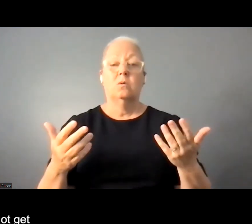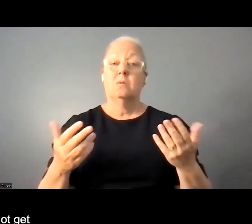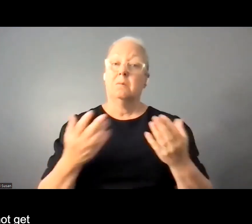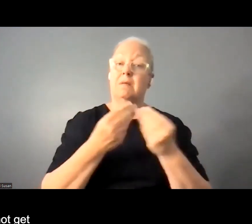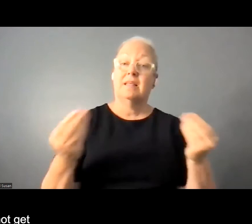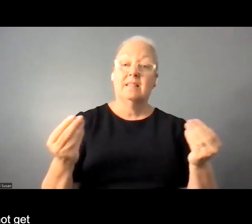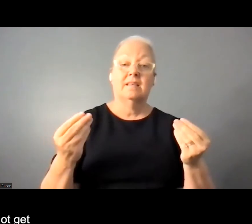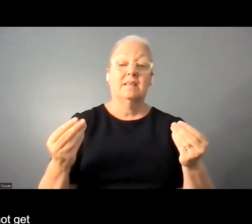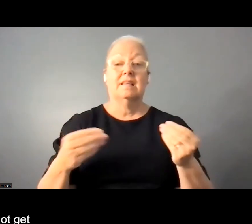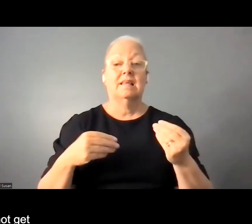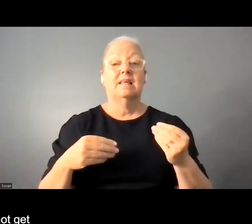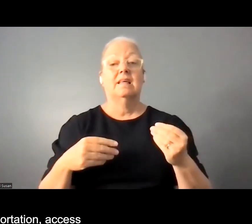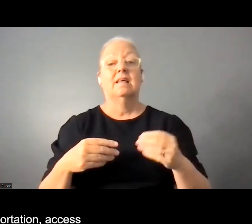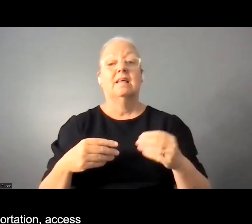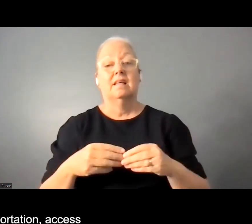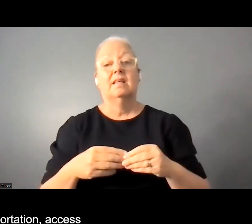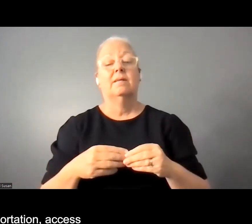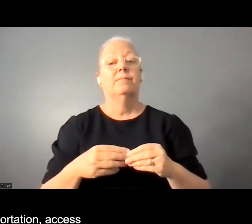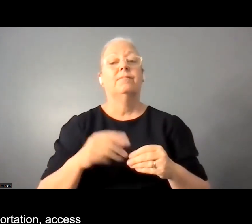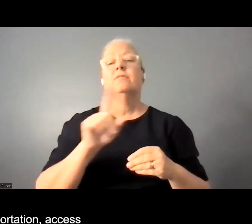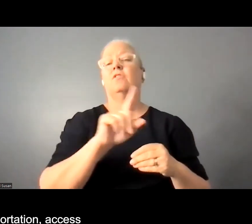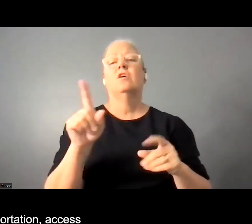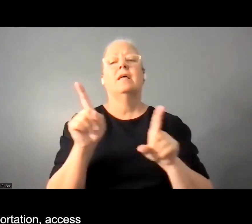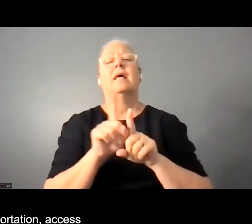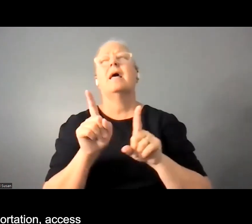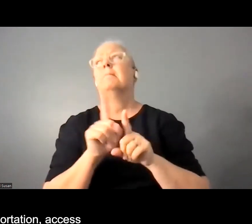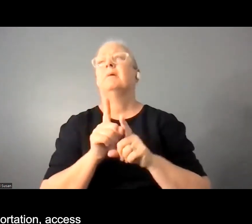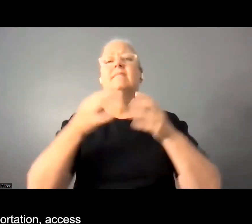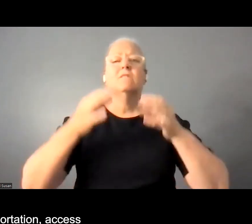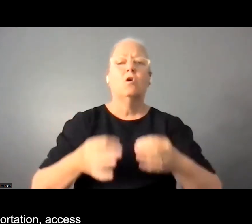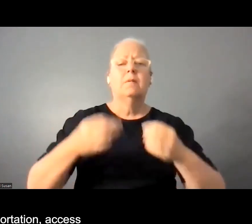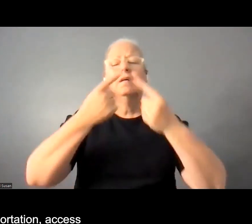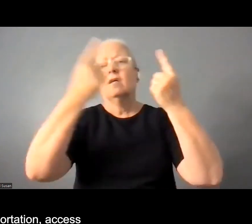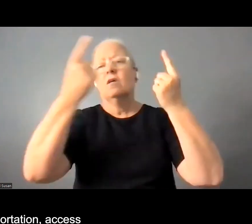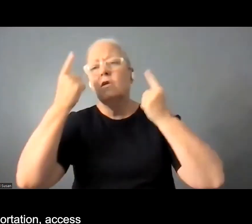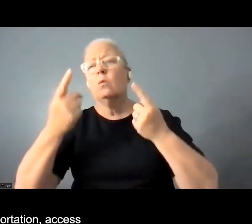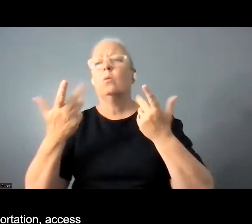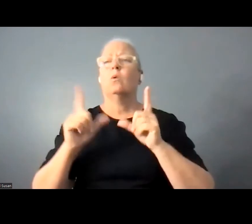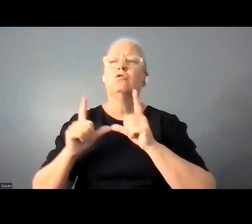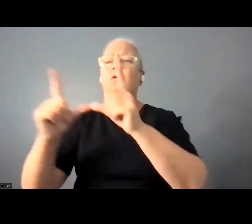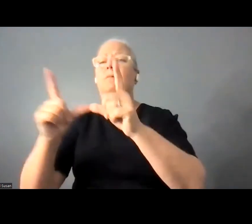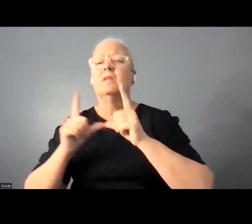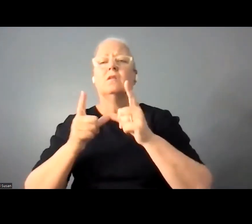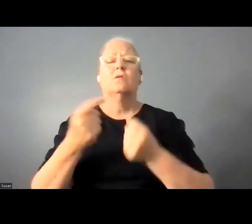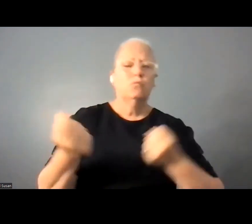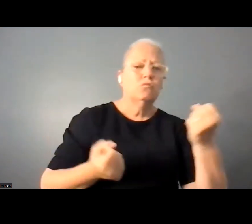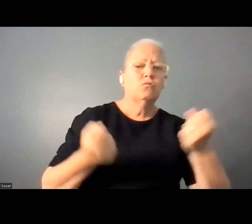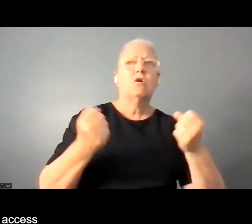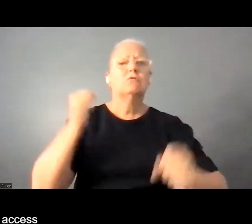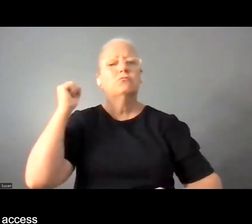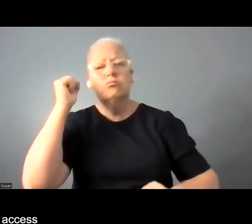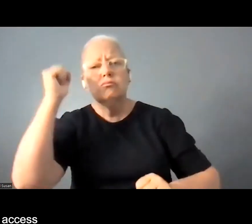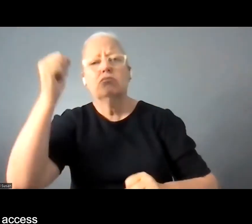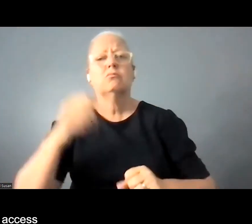get a formal education not because we have access to transportation access to school buildings right um uh